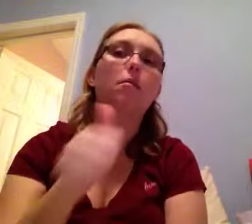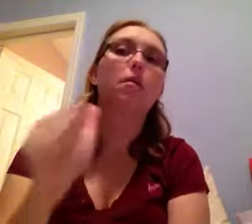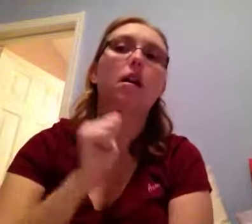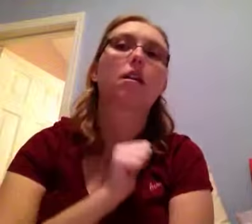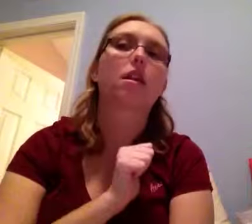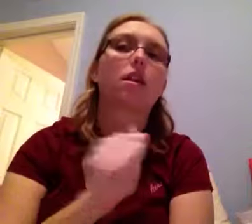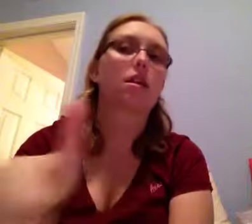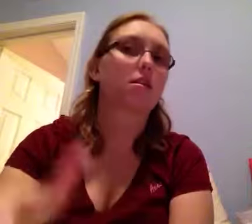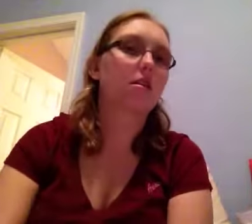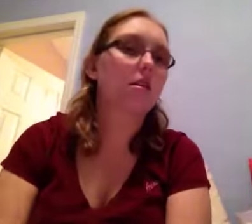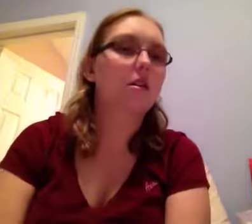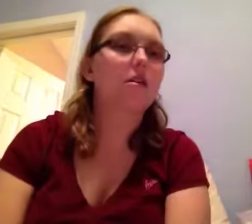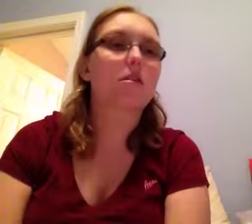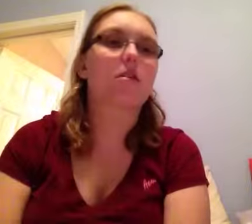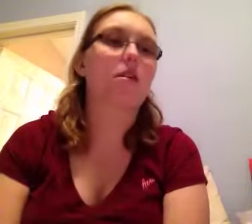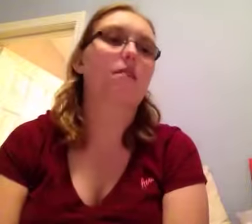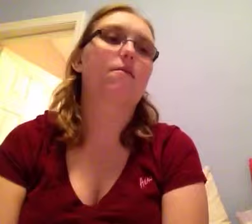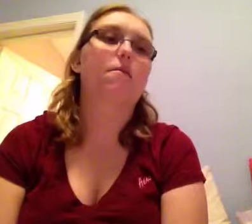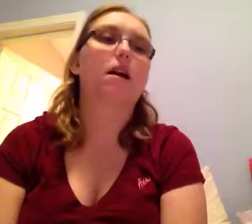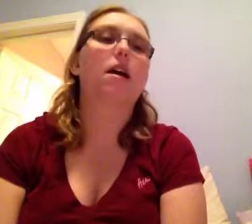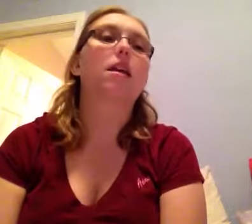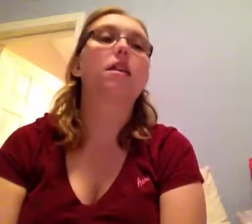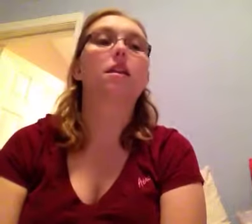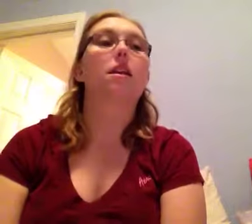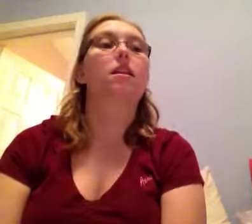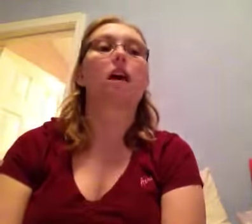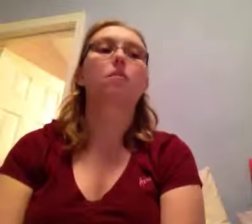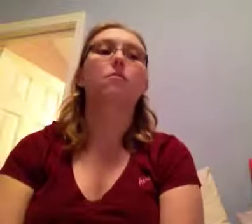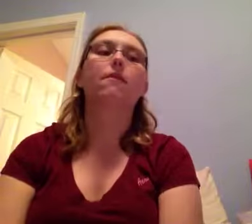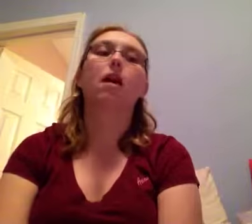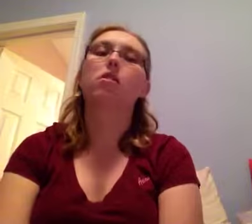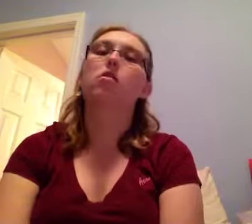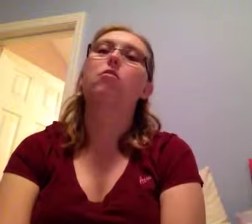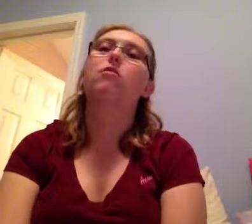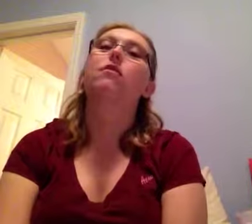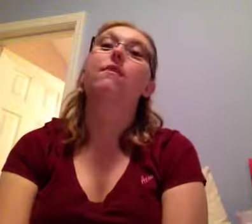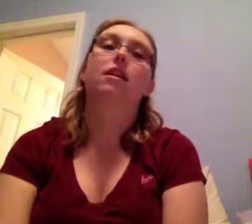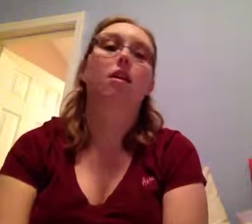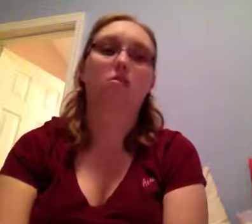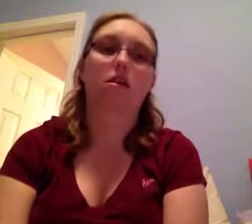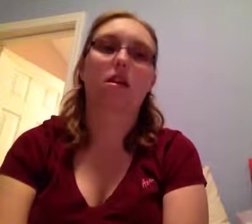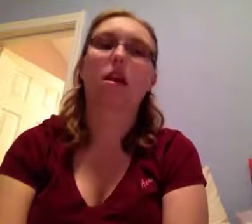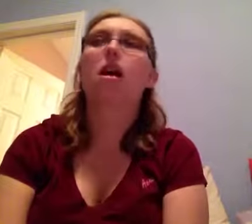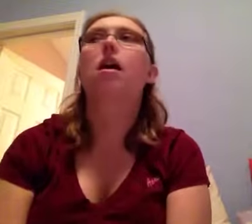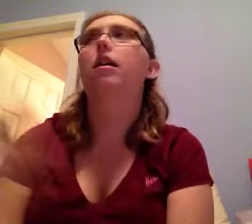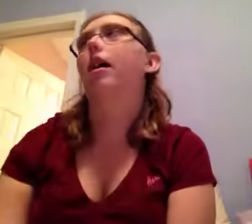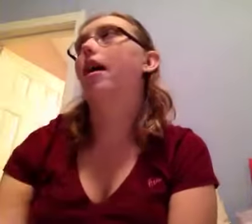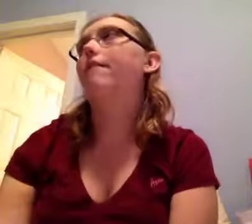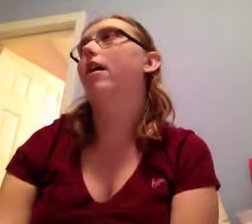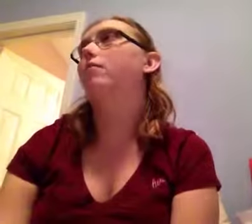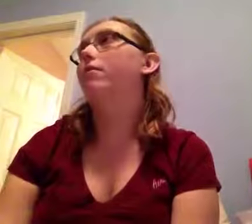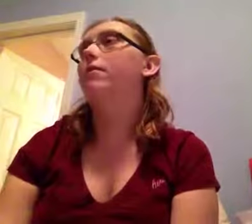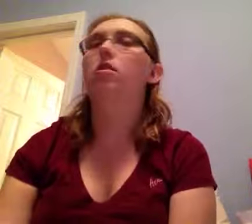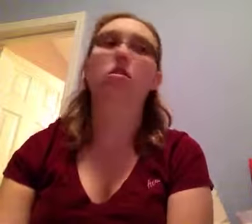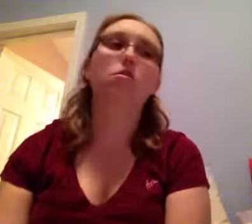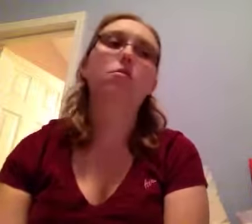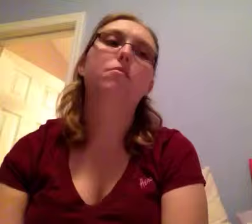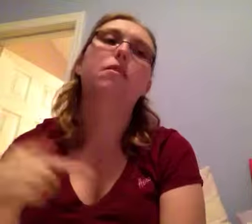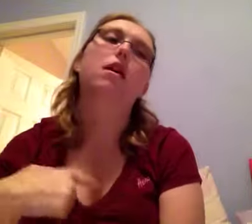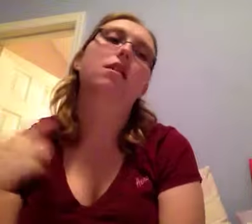A plus. Go Life of Pi. And then the last movie I saw was Van Helsing. And I have that movie, too, but I